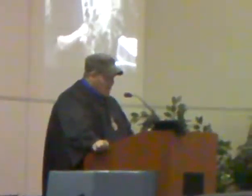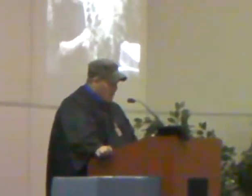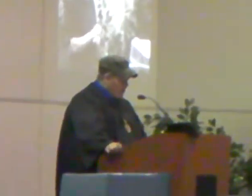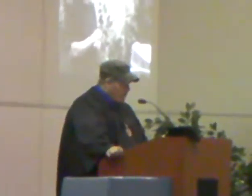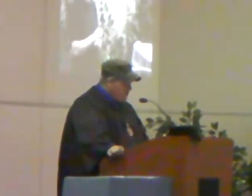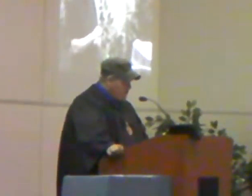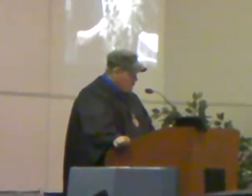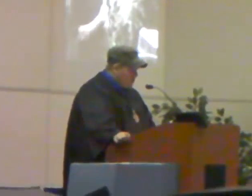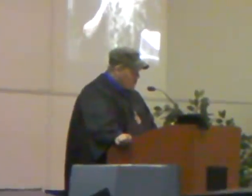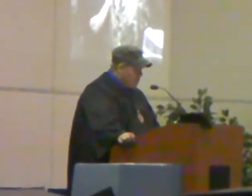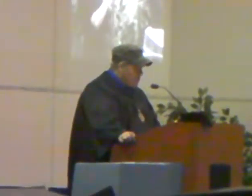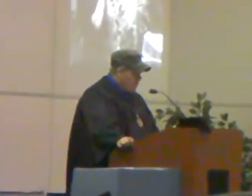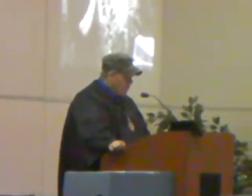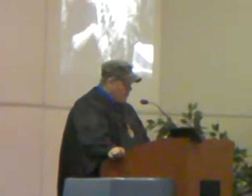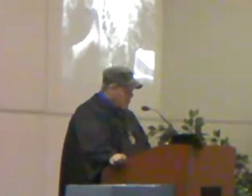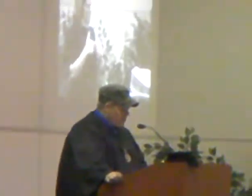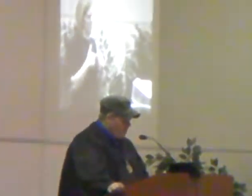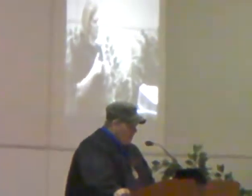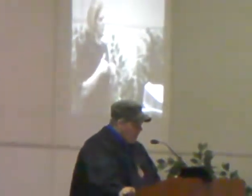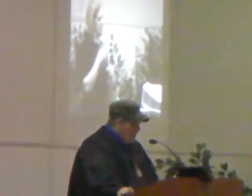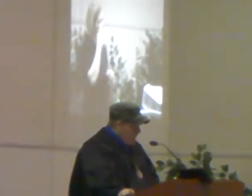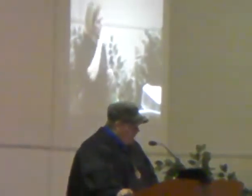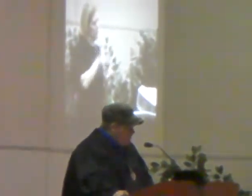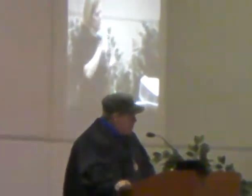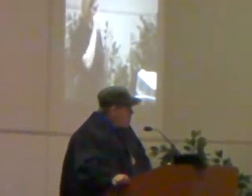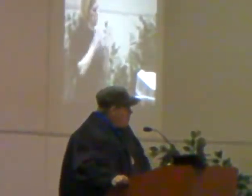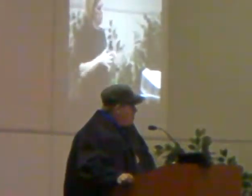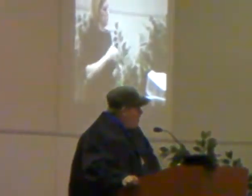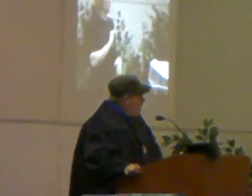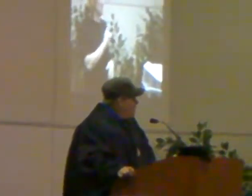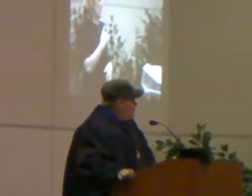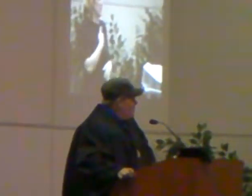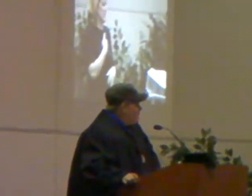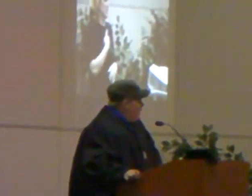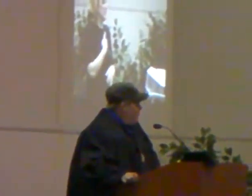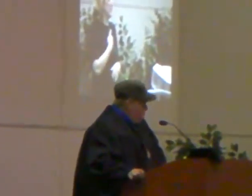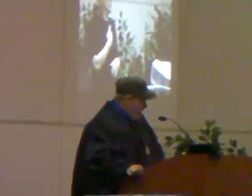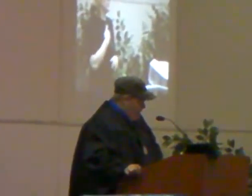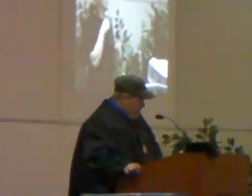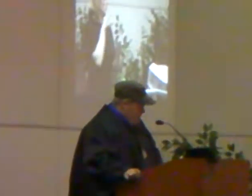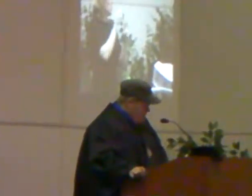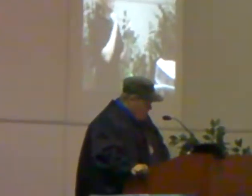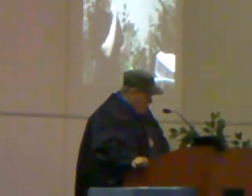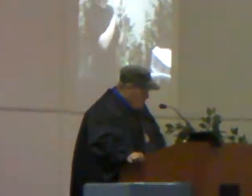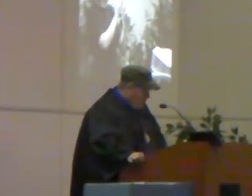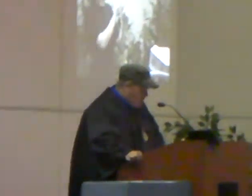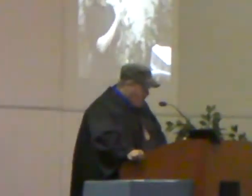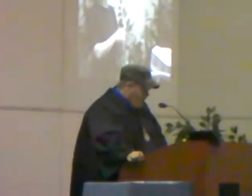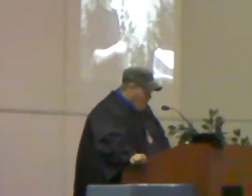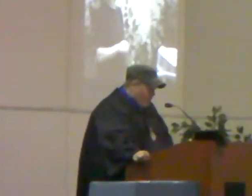myself, to reach our goals. How does this apply for my life?